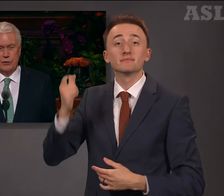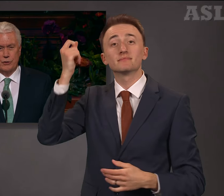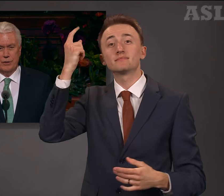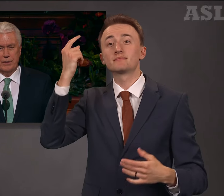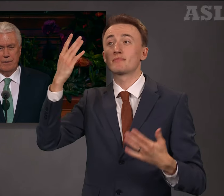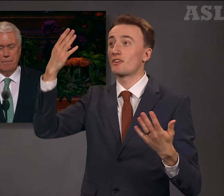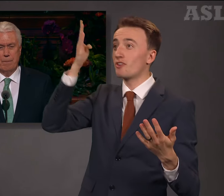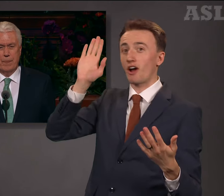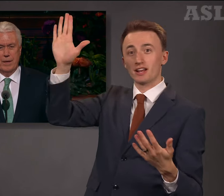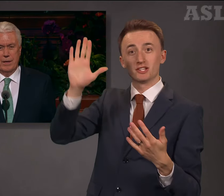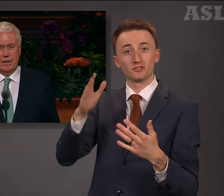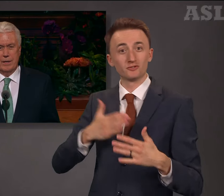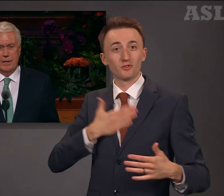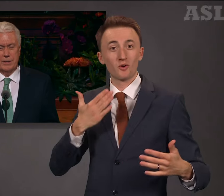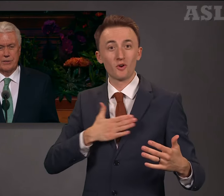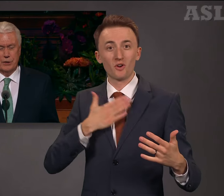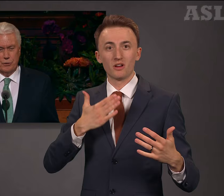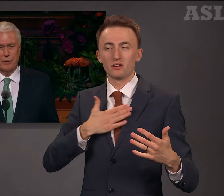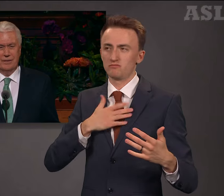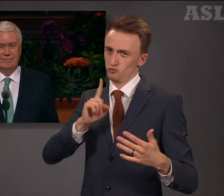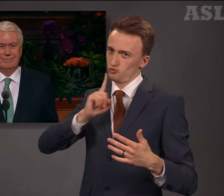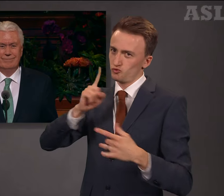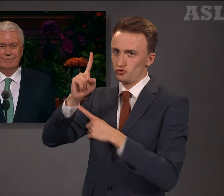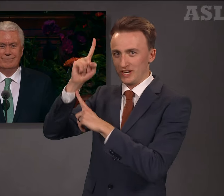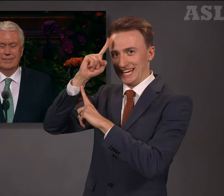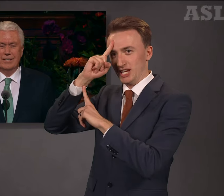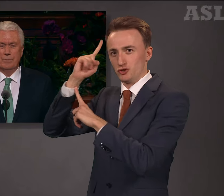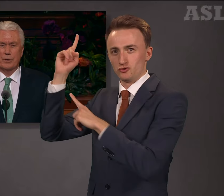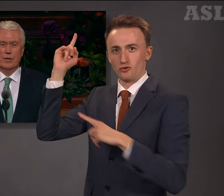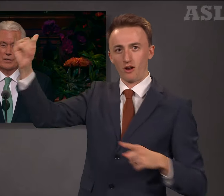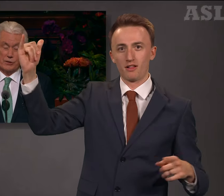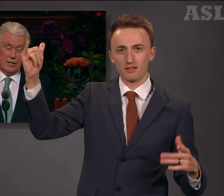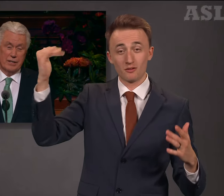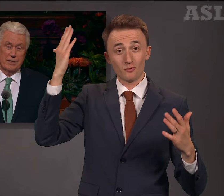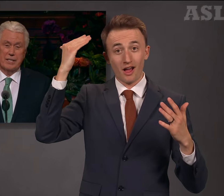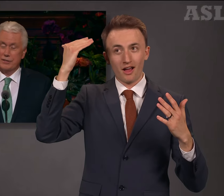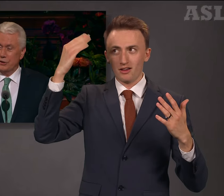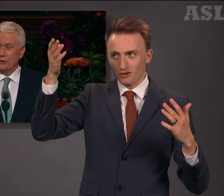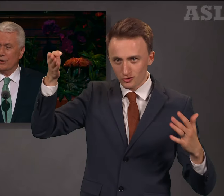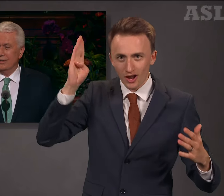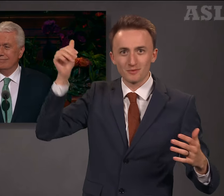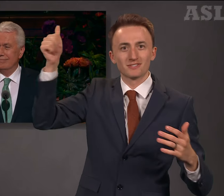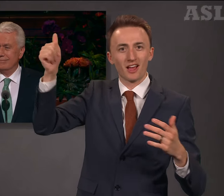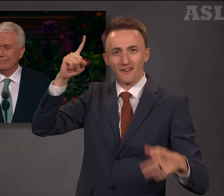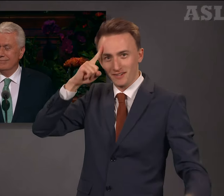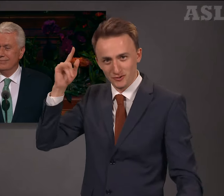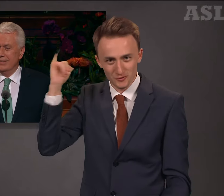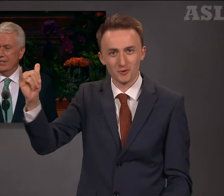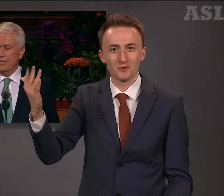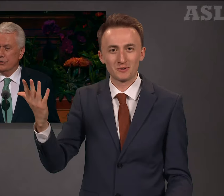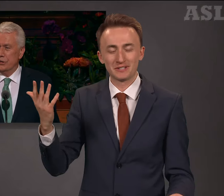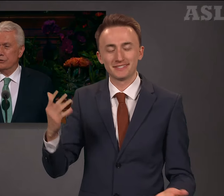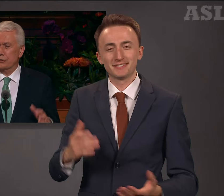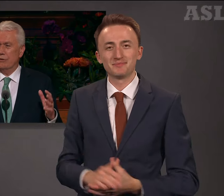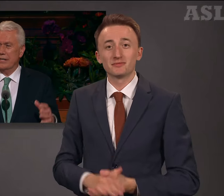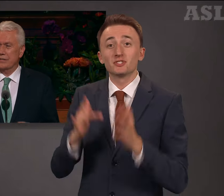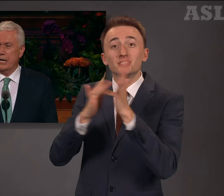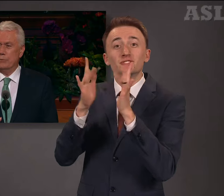joy is eternal, because God is eternal. Jesus Christ came to